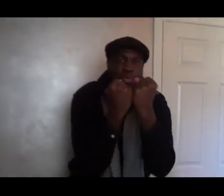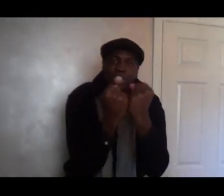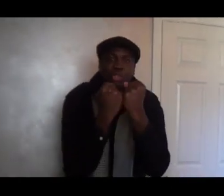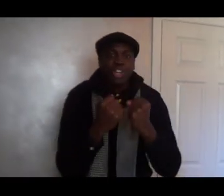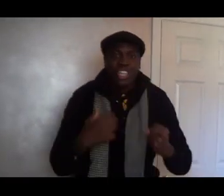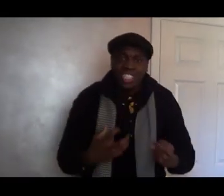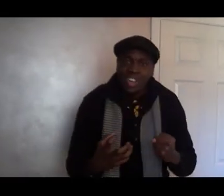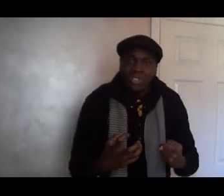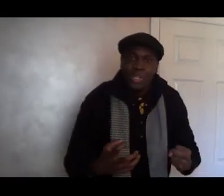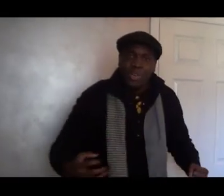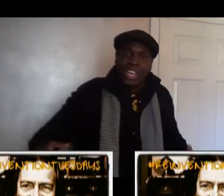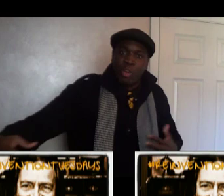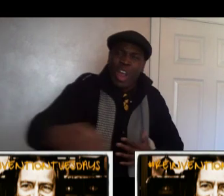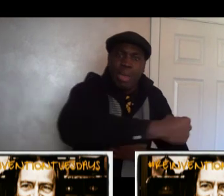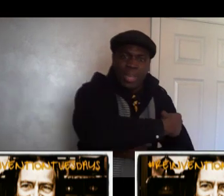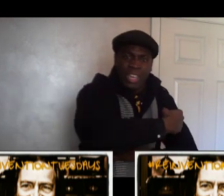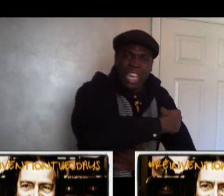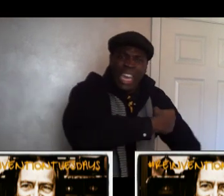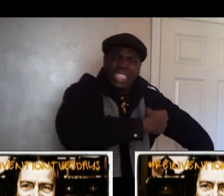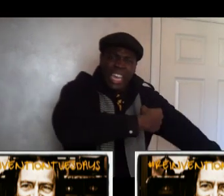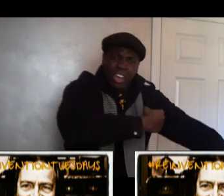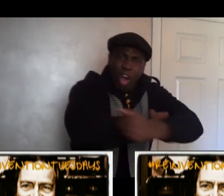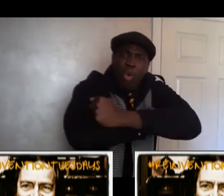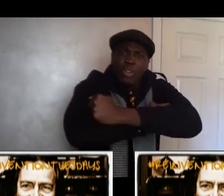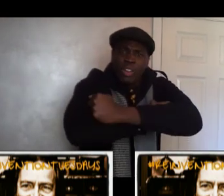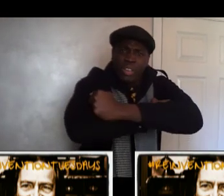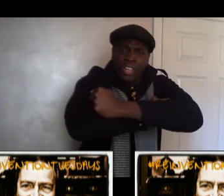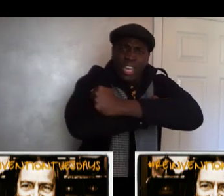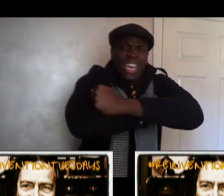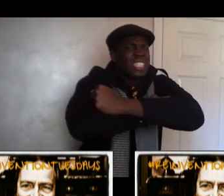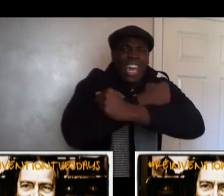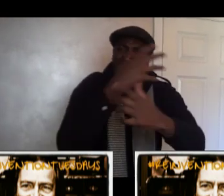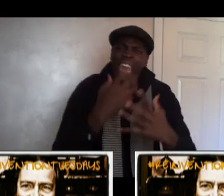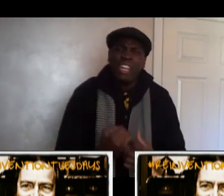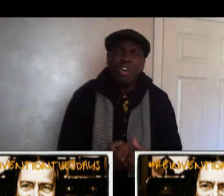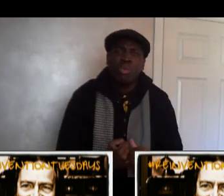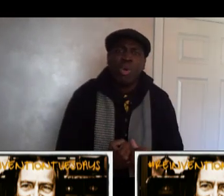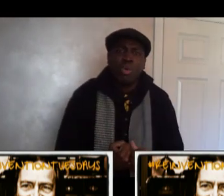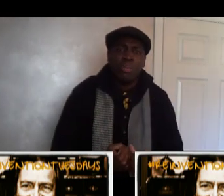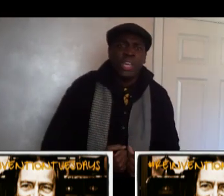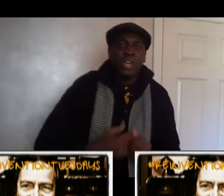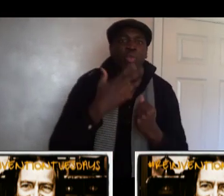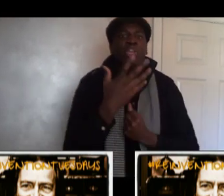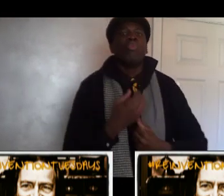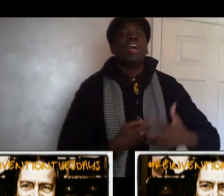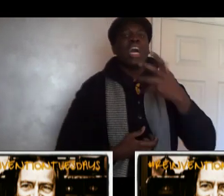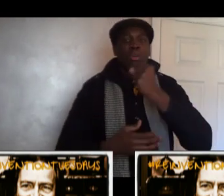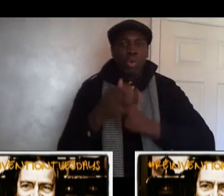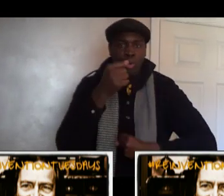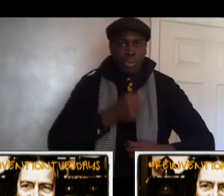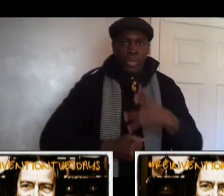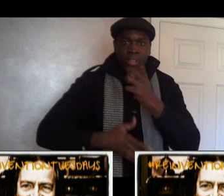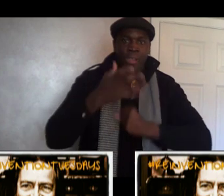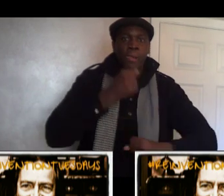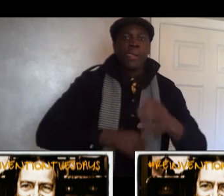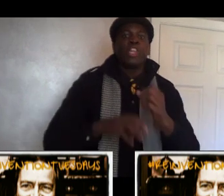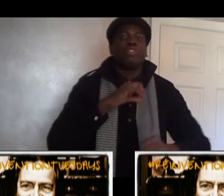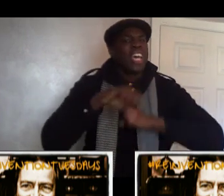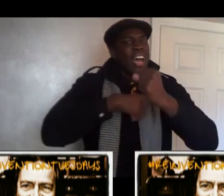once you clutch on to it and grab it and take a hold of it, it's like hanging on a rope. When you run out of rope, you tie